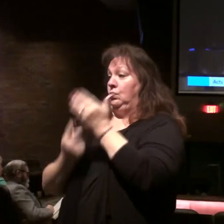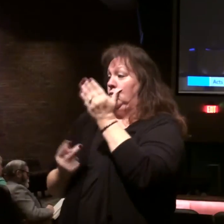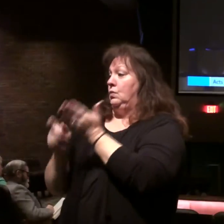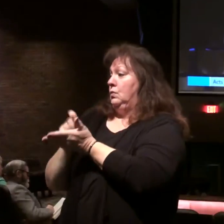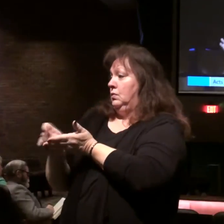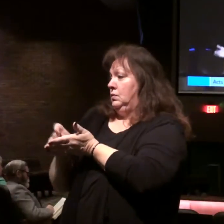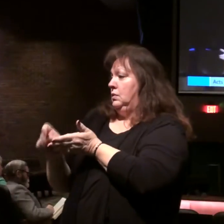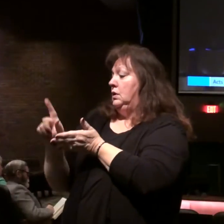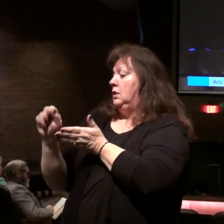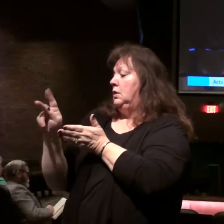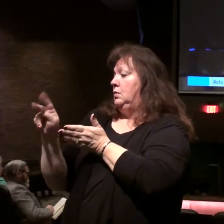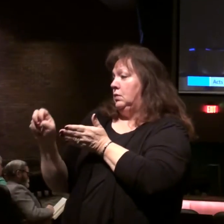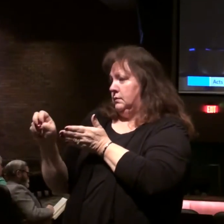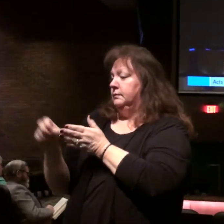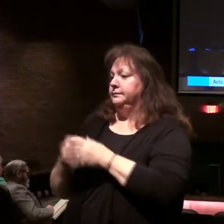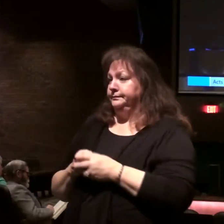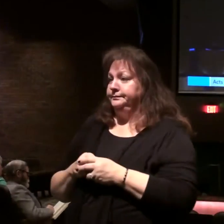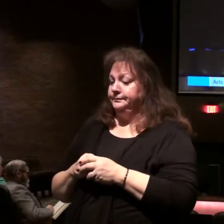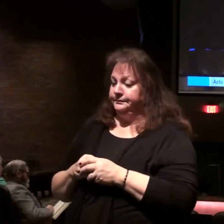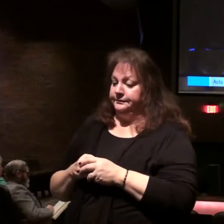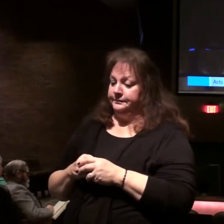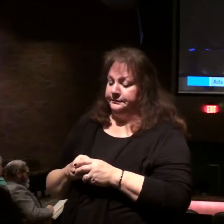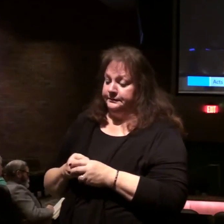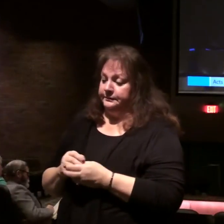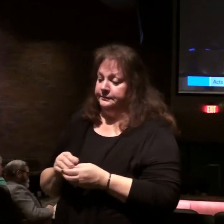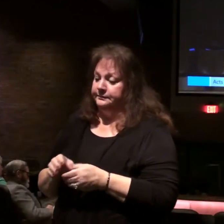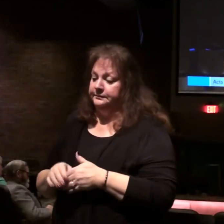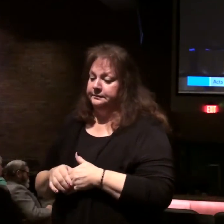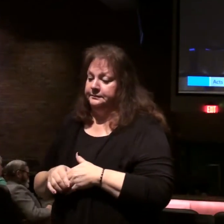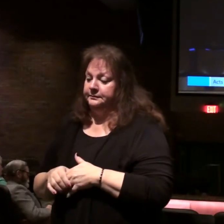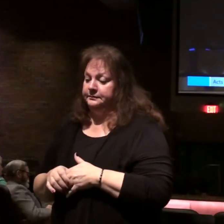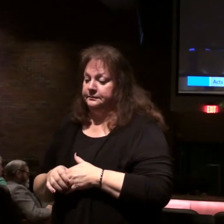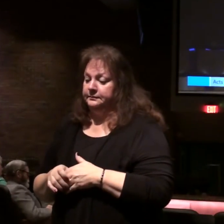both the gospel of Luke and the book of Acts. Human writer.